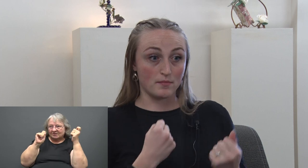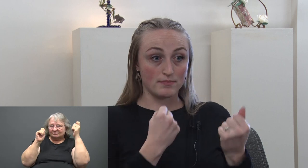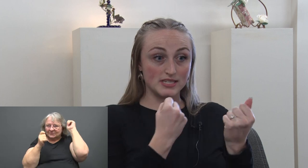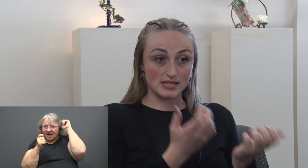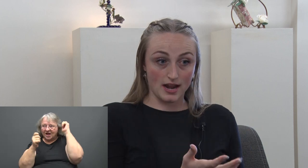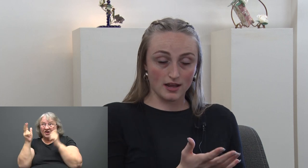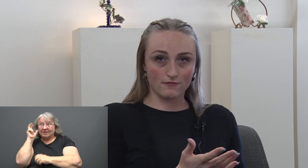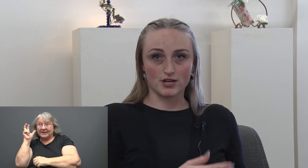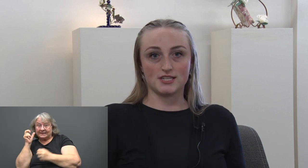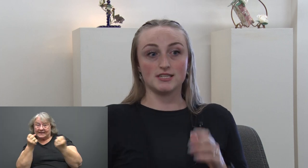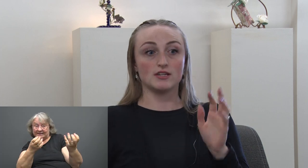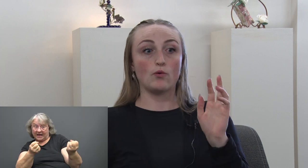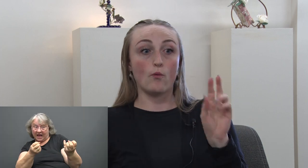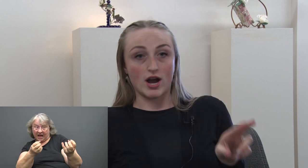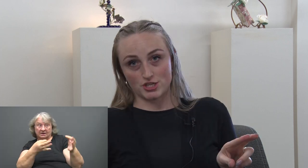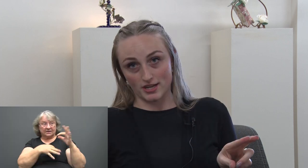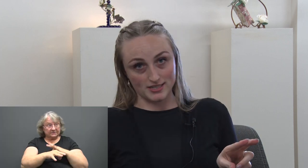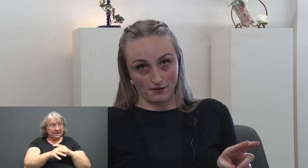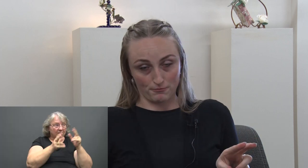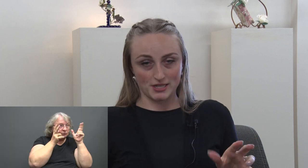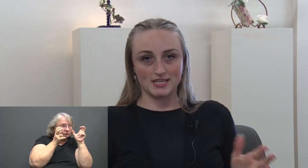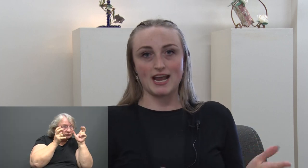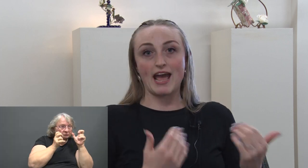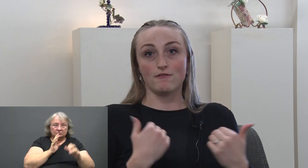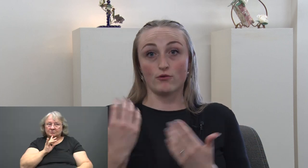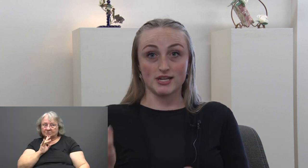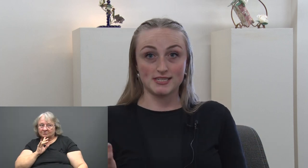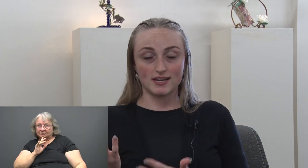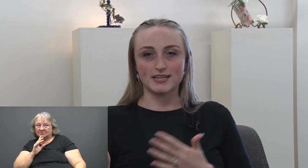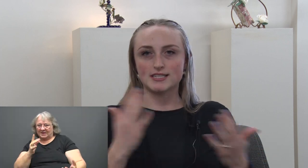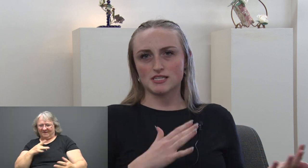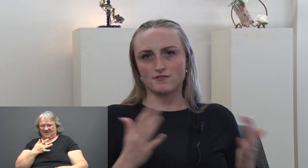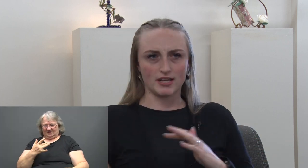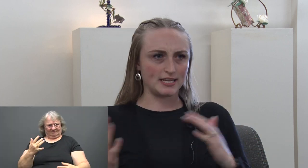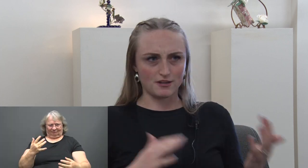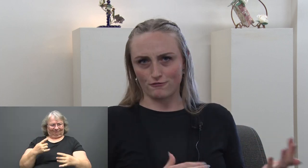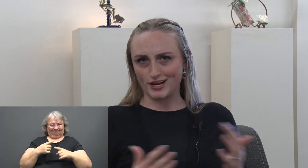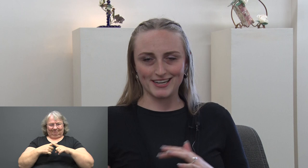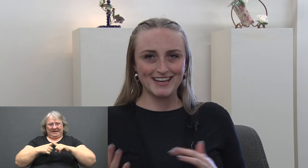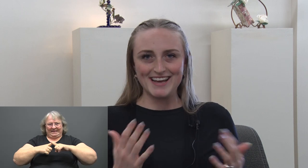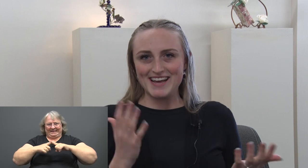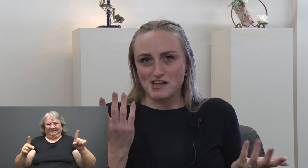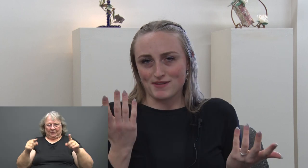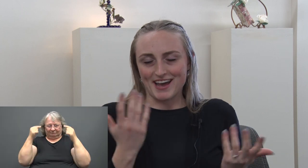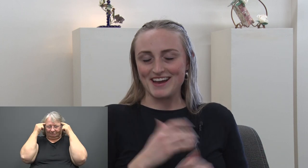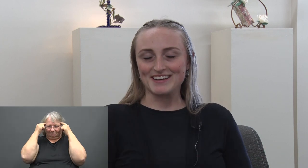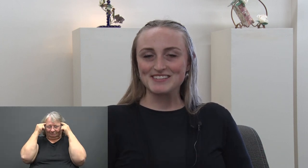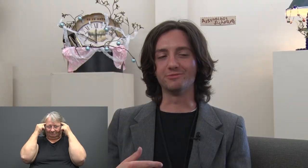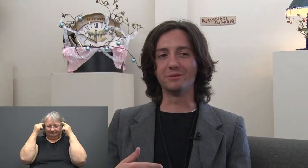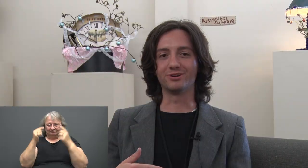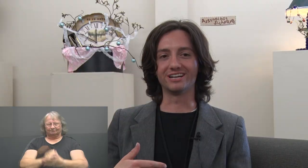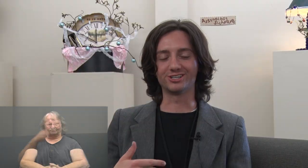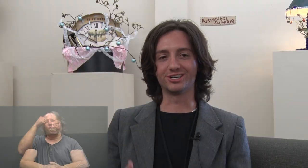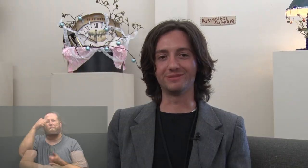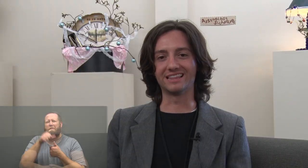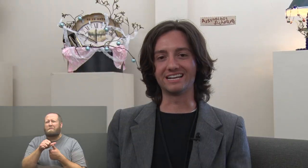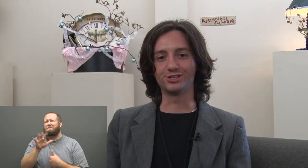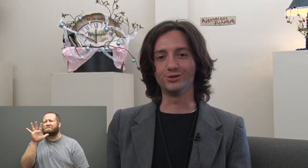am signing versus watching a deaf person and voicing. That does feel like different in my head. I remember it took me like two